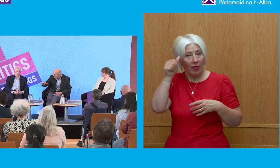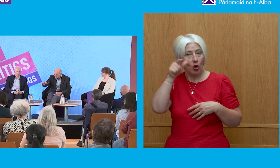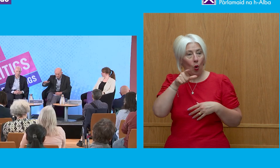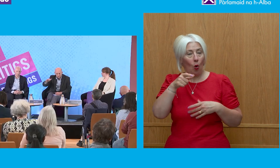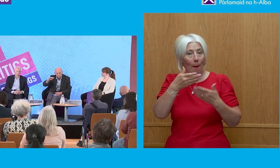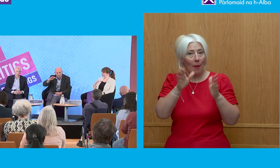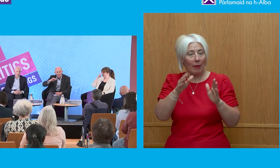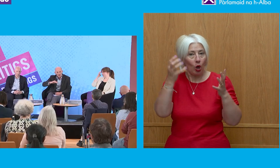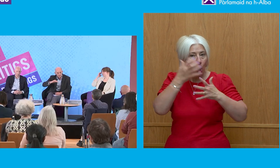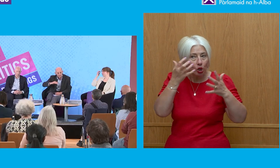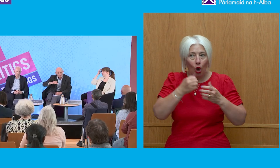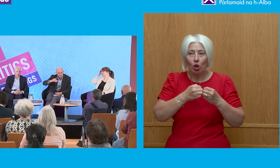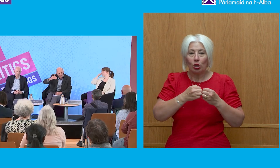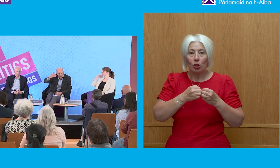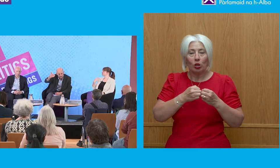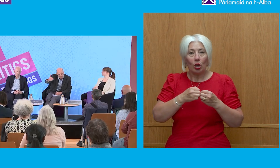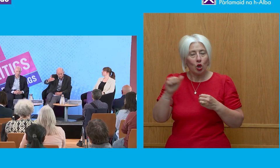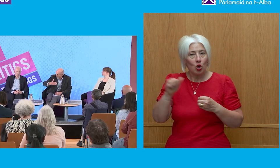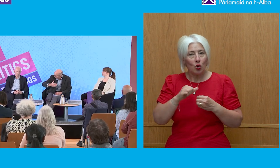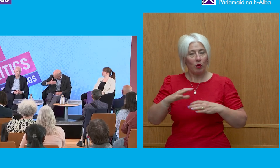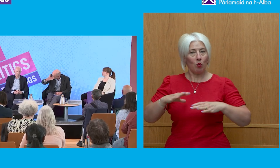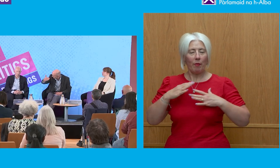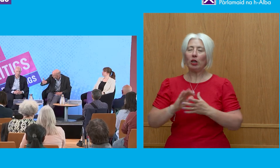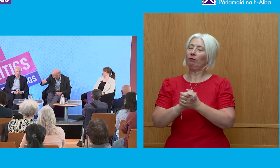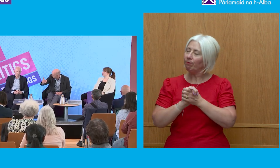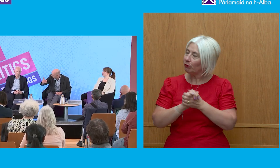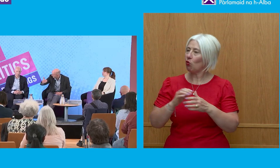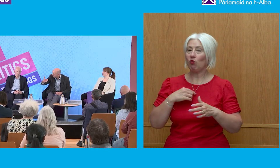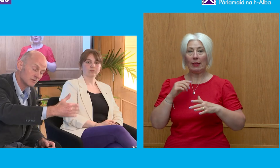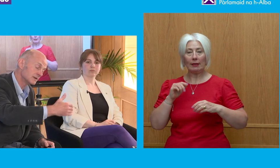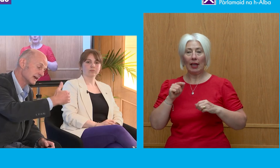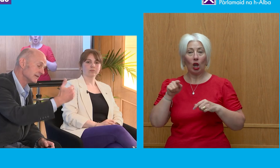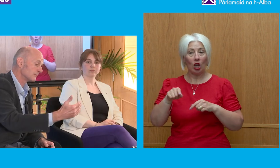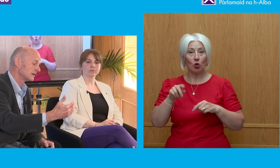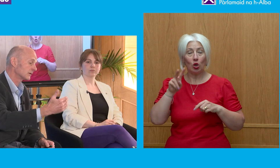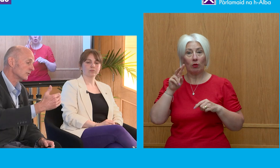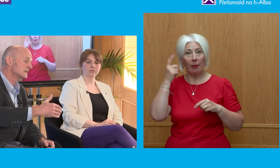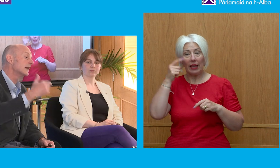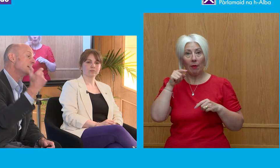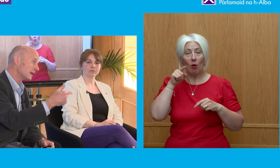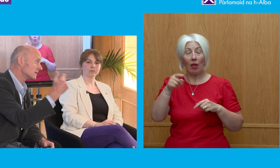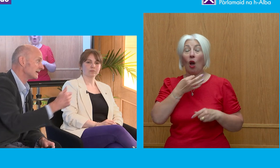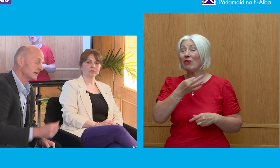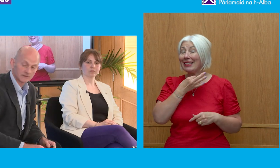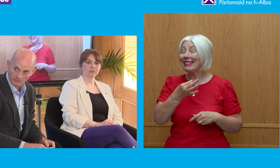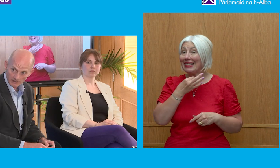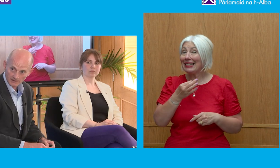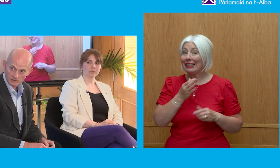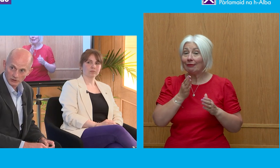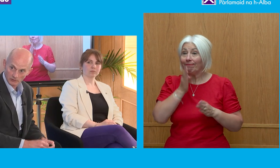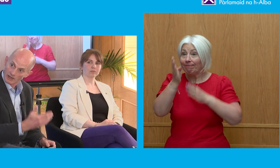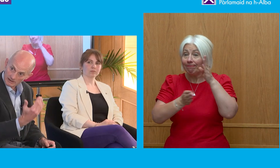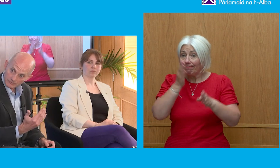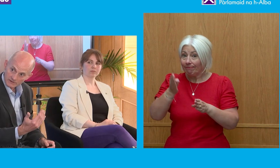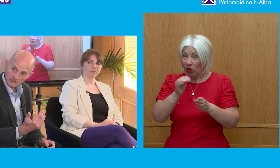recognising the problems in the country, are prepared to take a leap, an imaginative leap into a different future, take that political risk, because they know it's the right